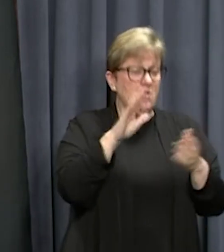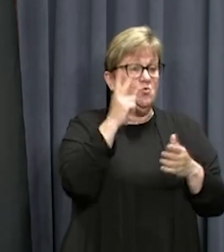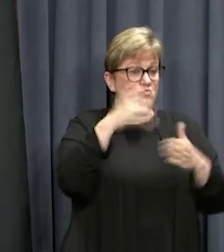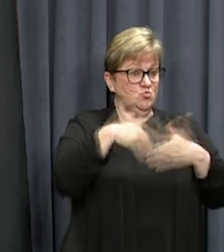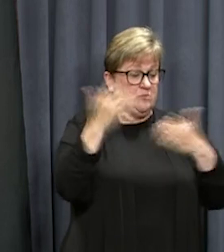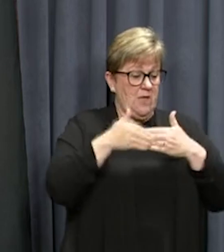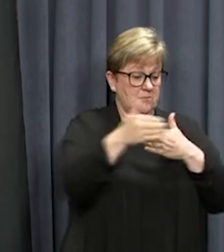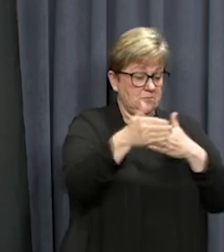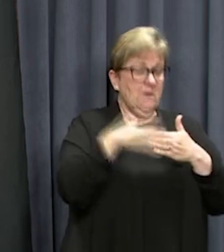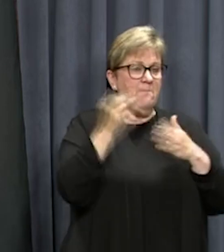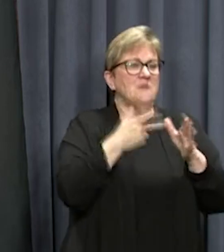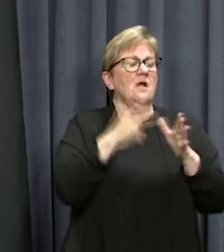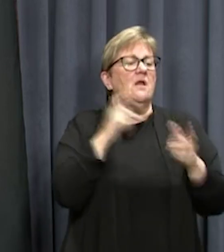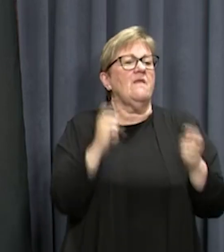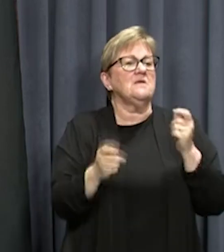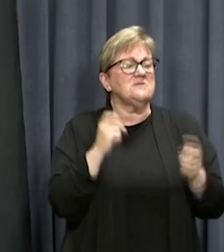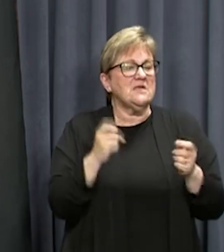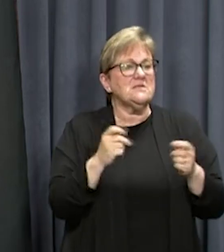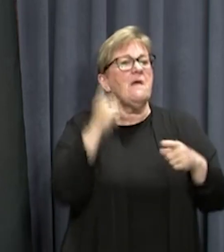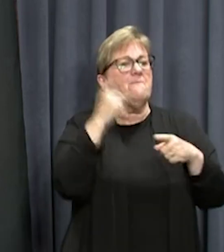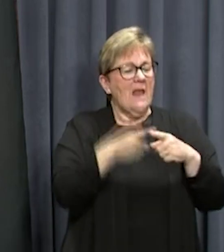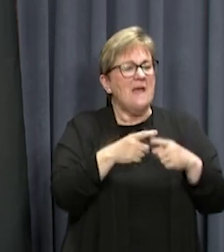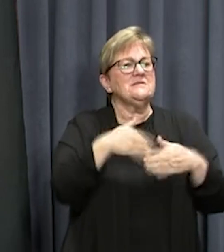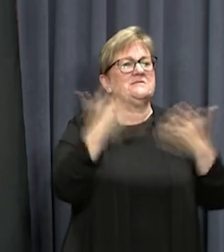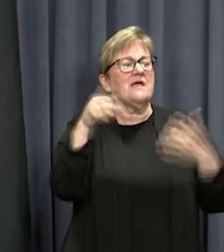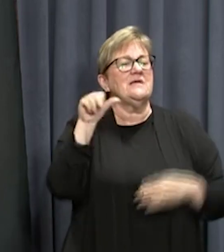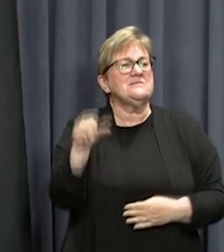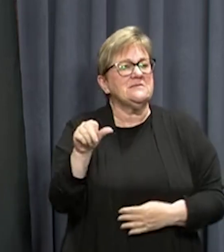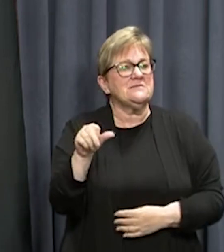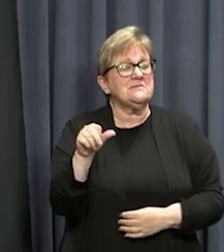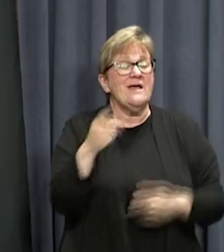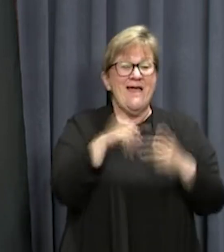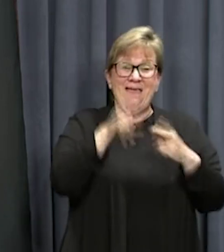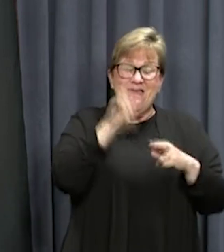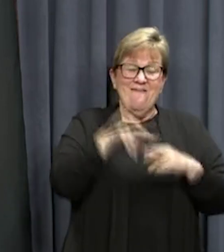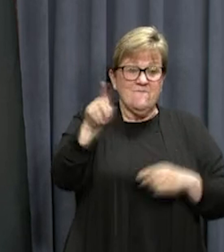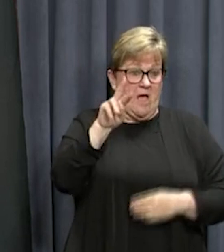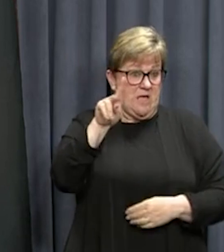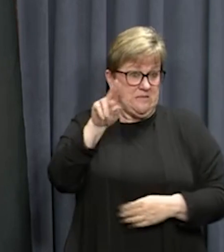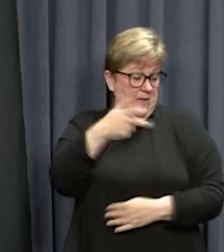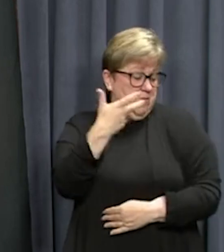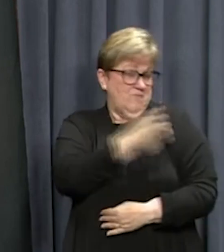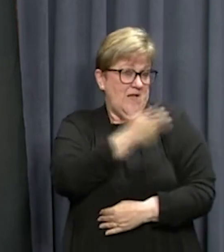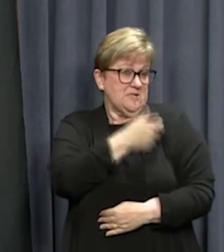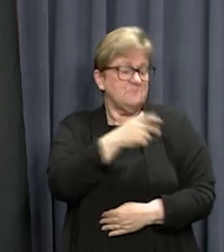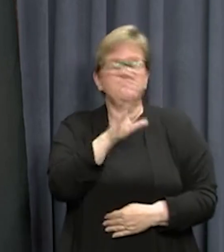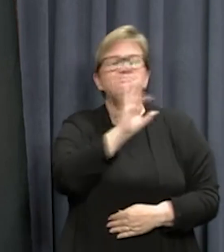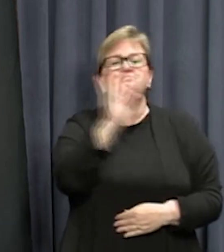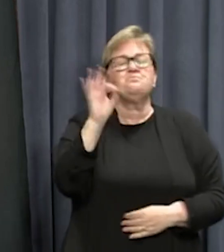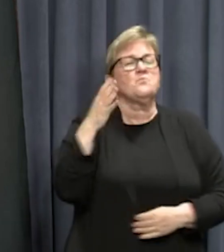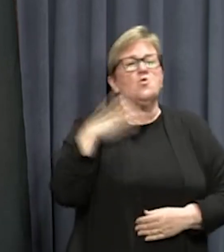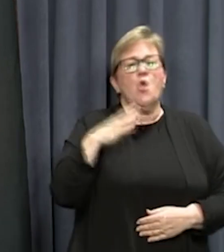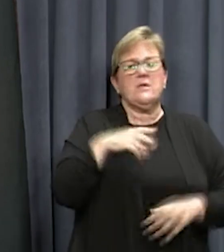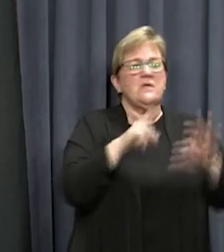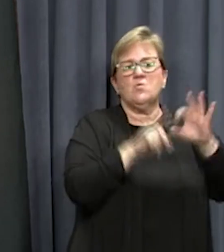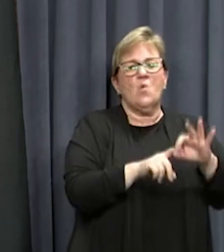hours of arrival in Perth and on day six. But if they are double vaccinated, there will be no requirement